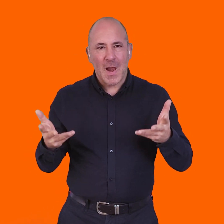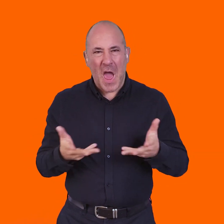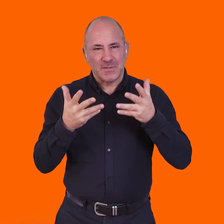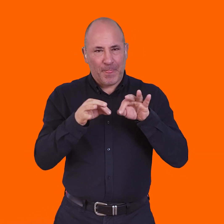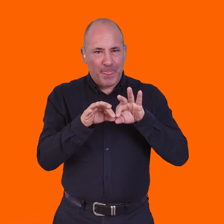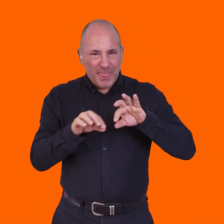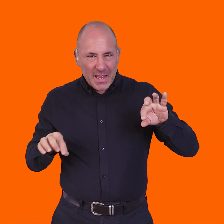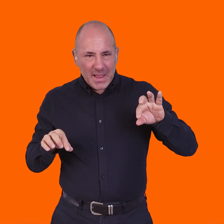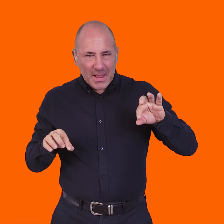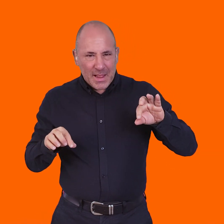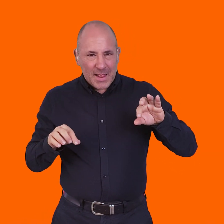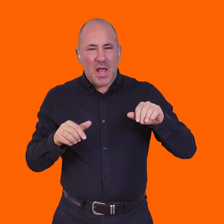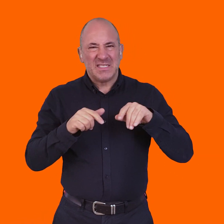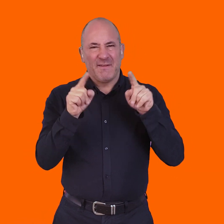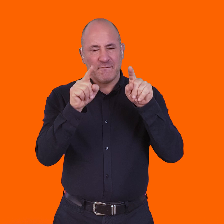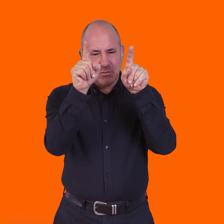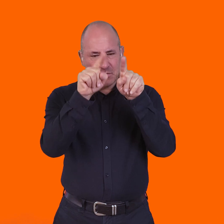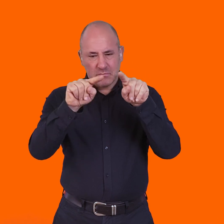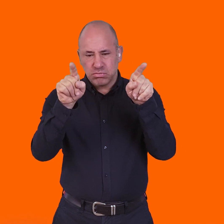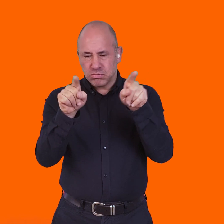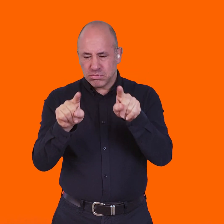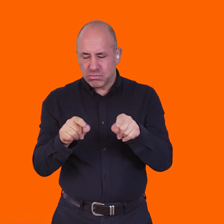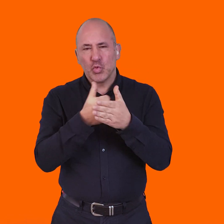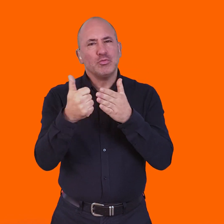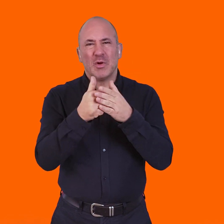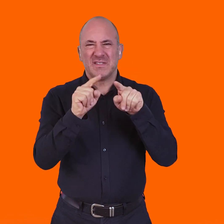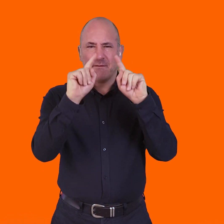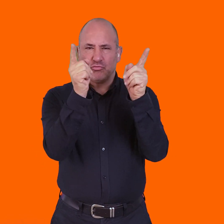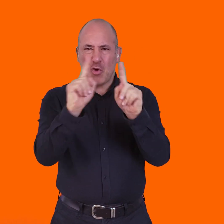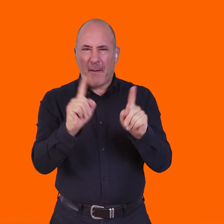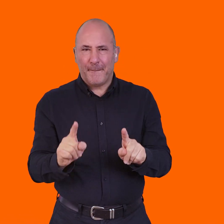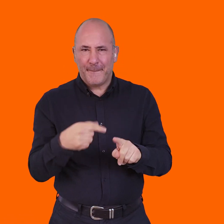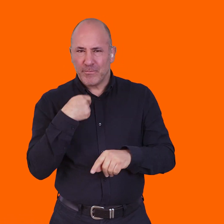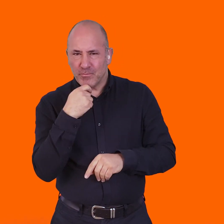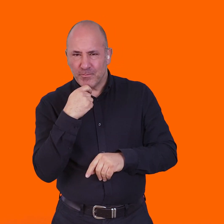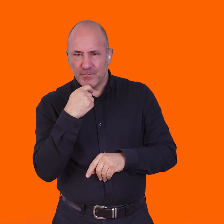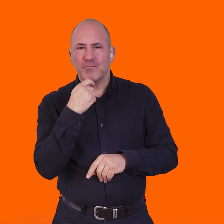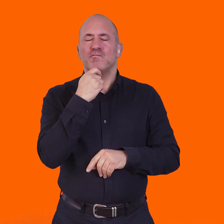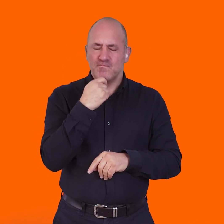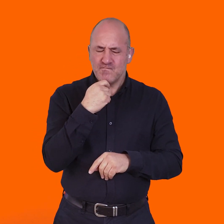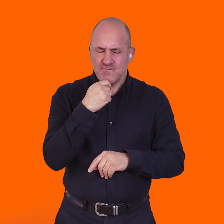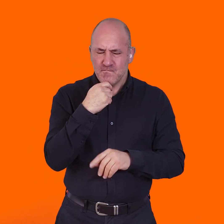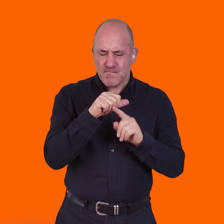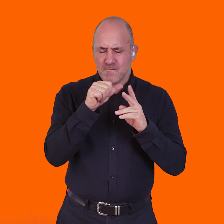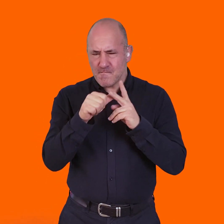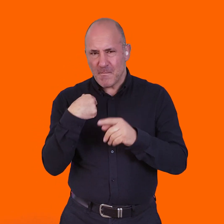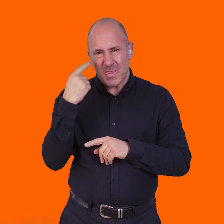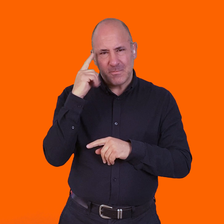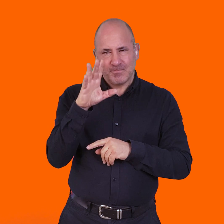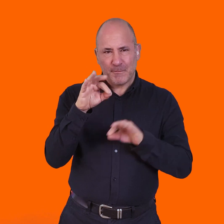the design kind of, yeah, it was, you know, the guitar needed to be nice and light and thin and maybe